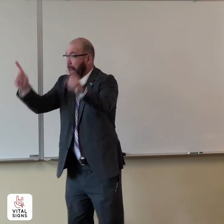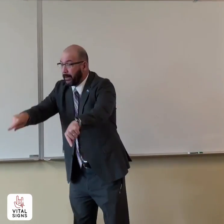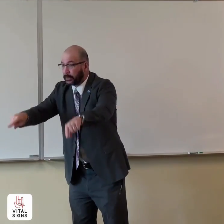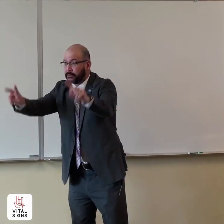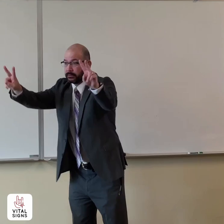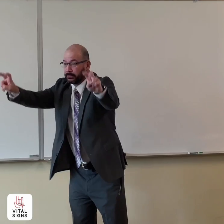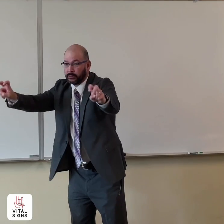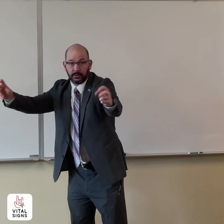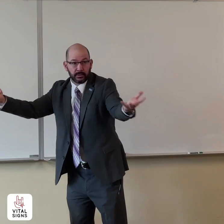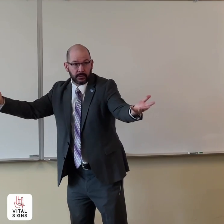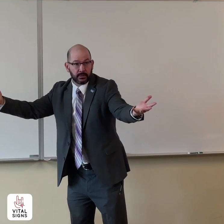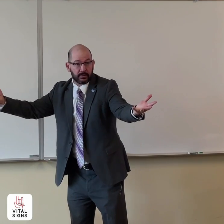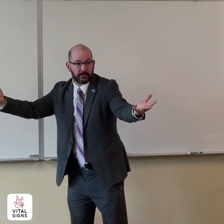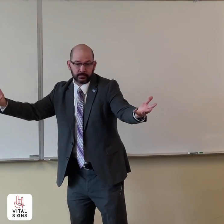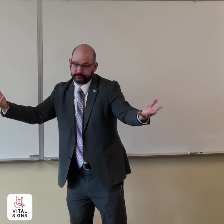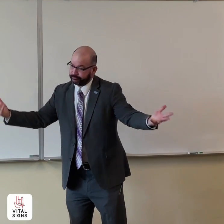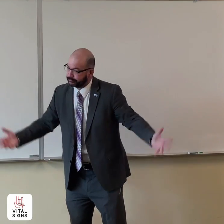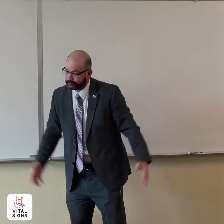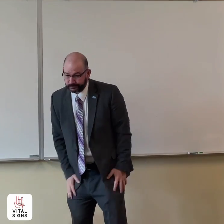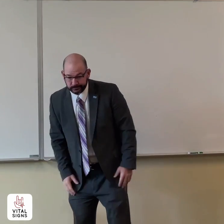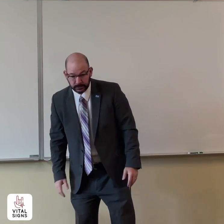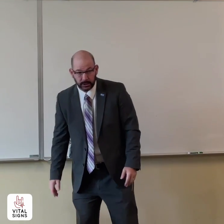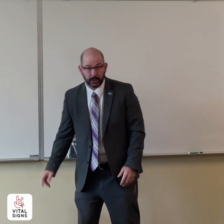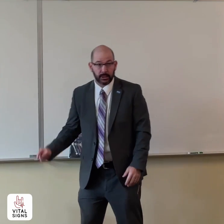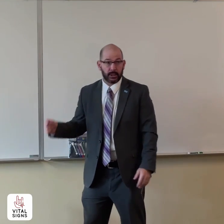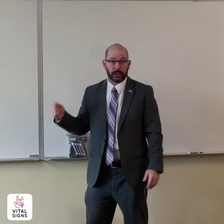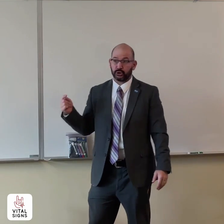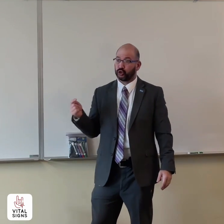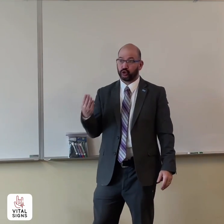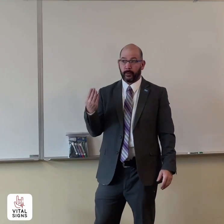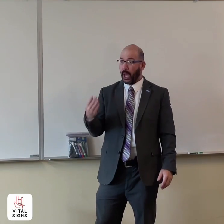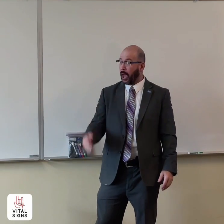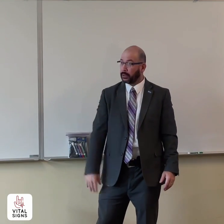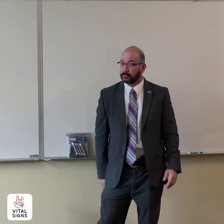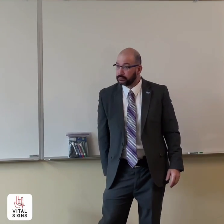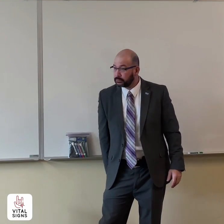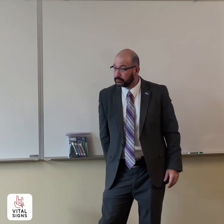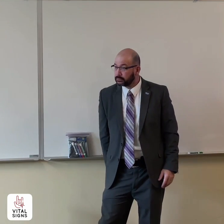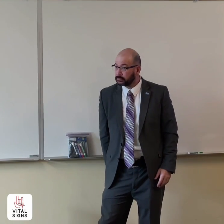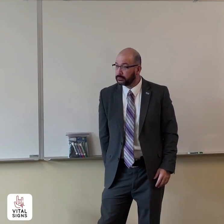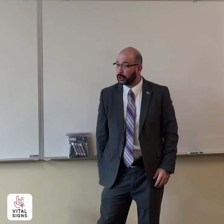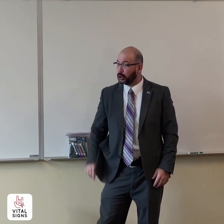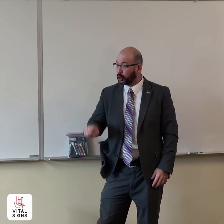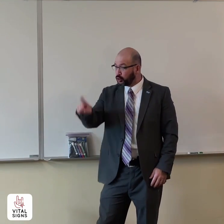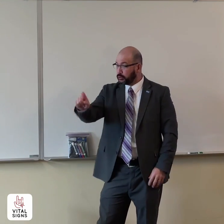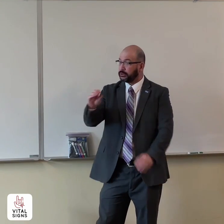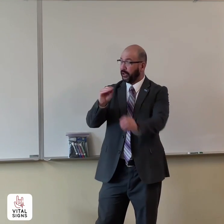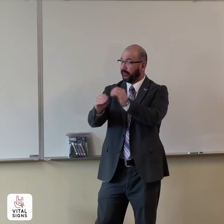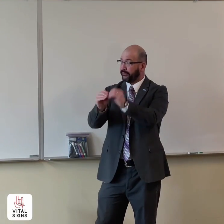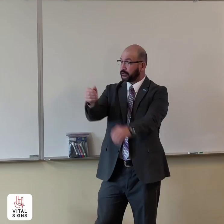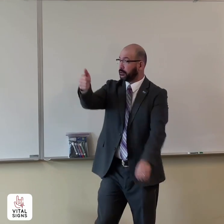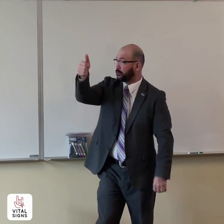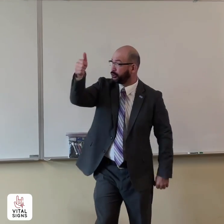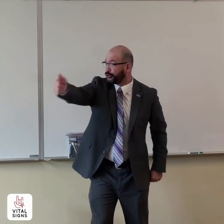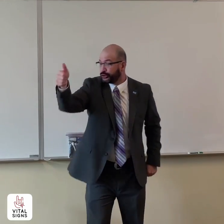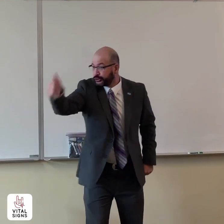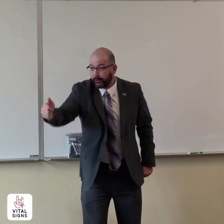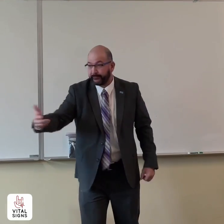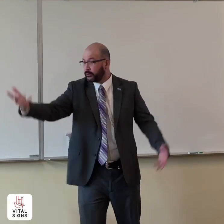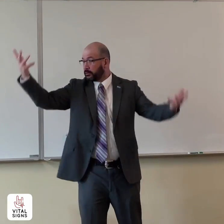If something bad happens, it's, that's the way it is. You got to fix